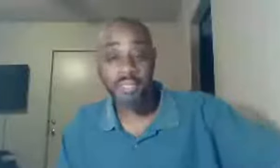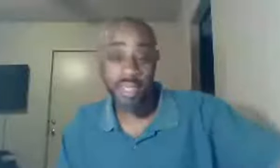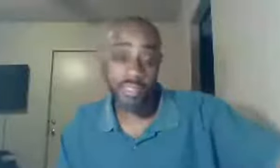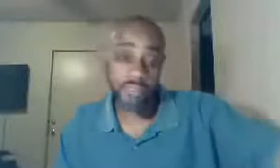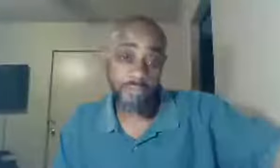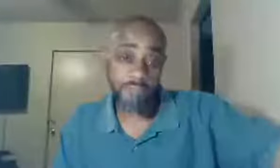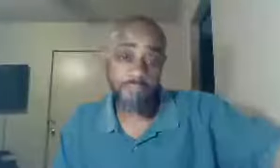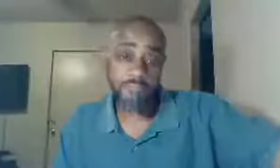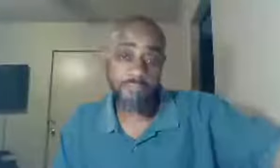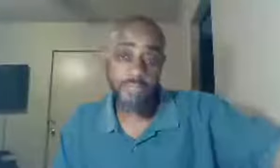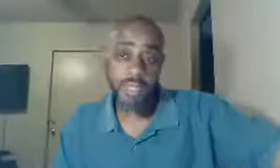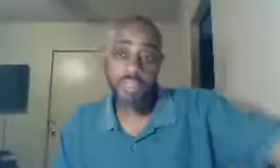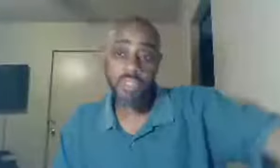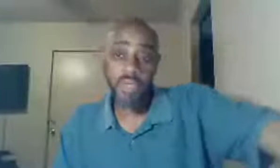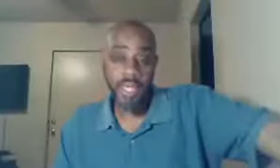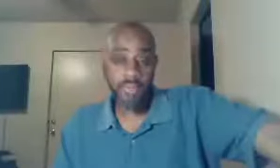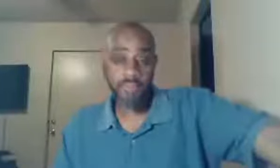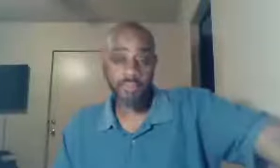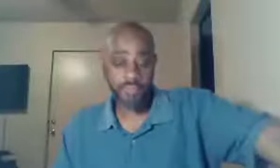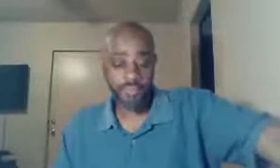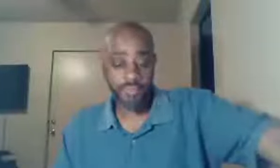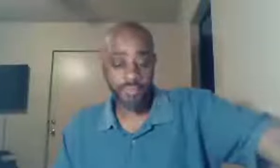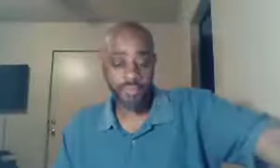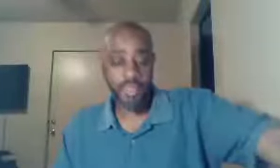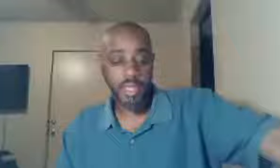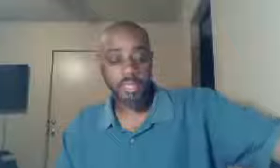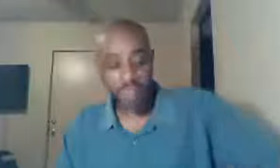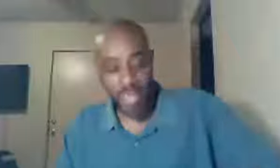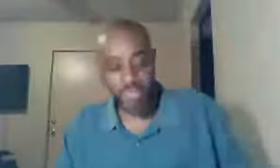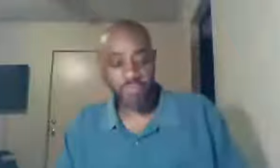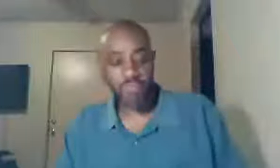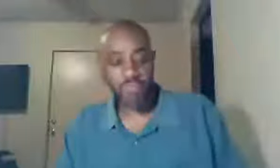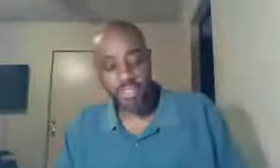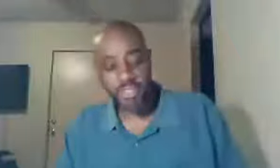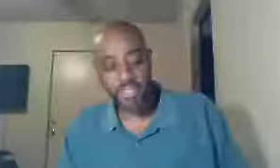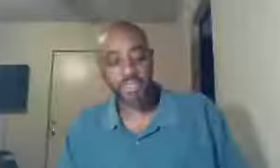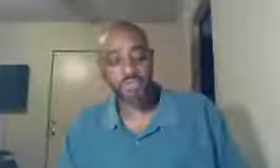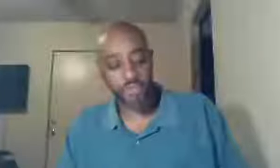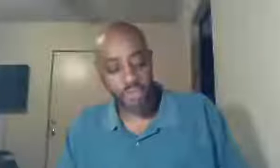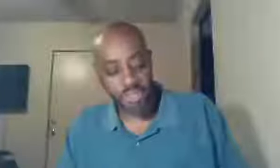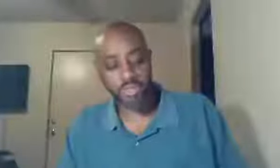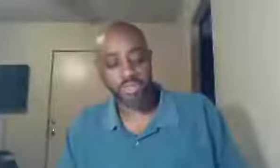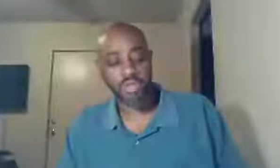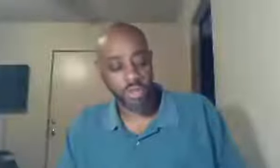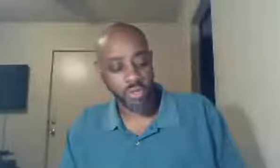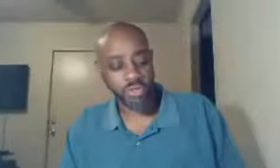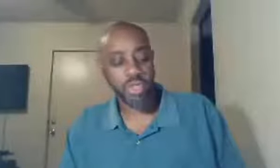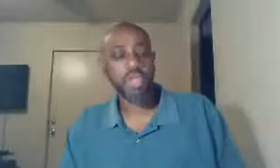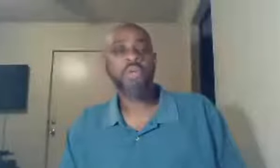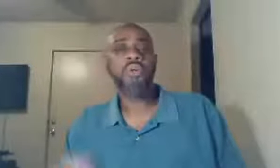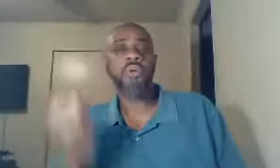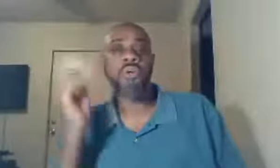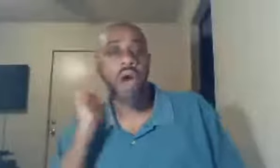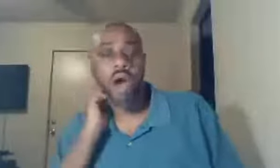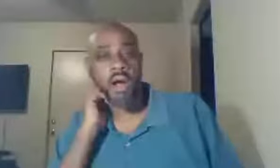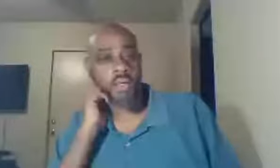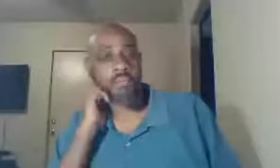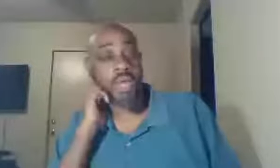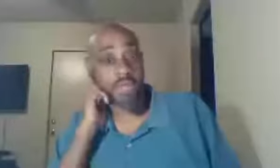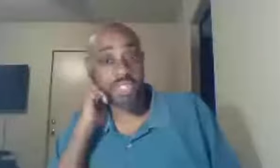saved, let me start now, the message of the cross, is foolishness to those, who are perishing,